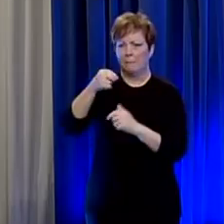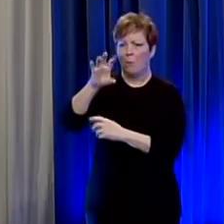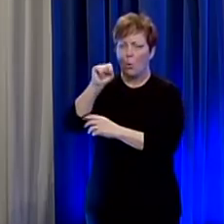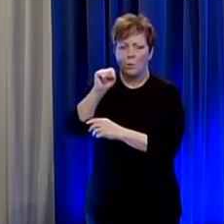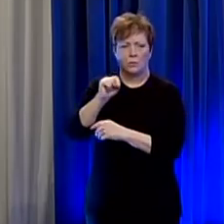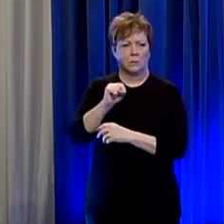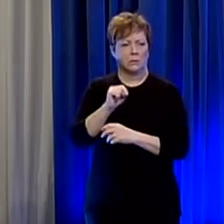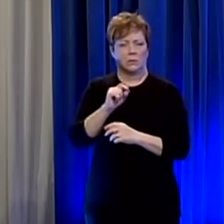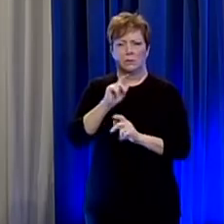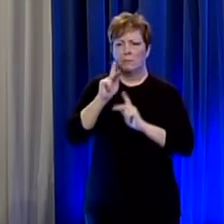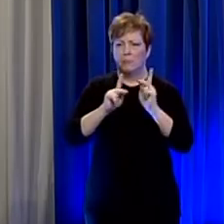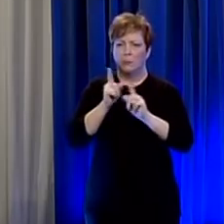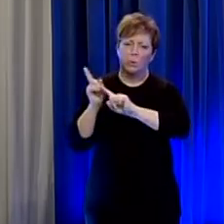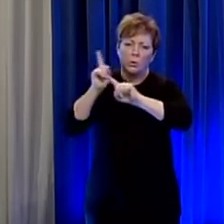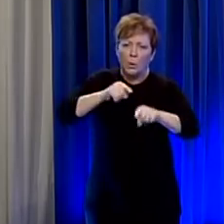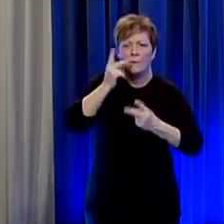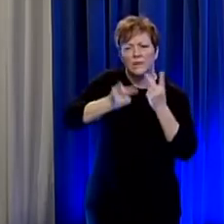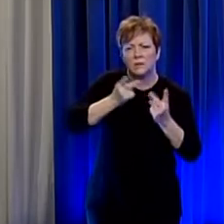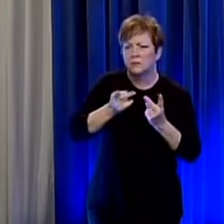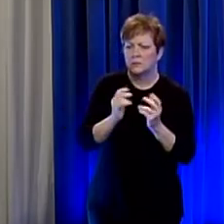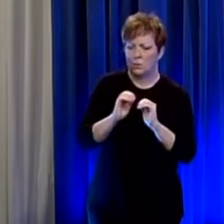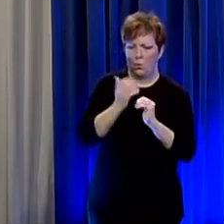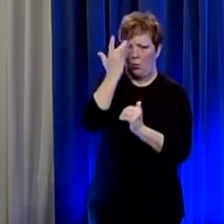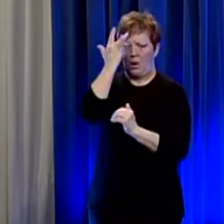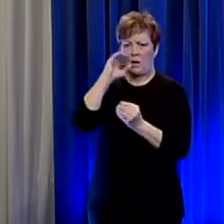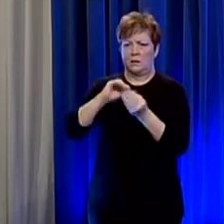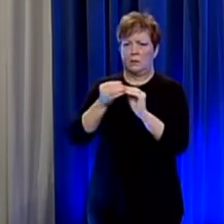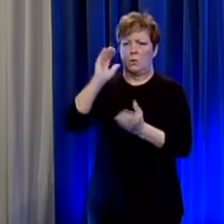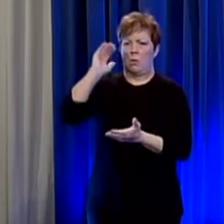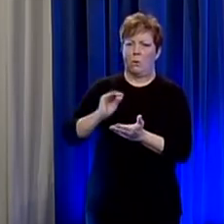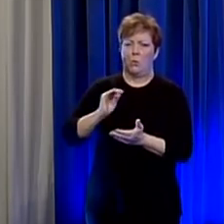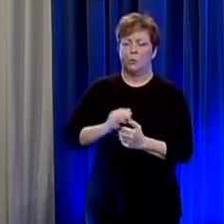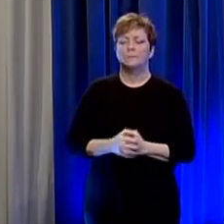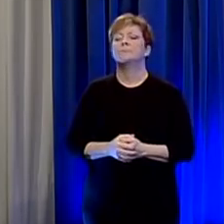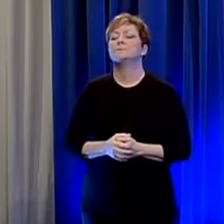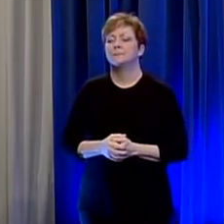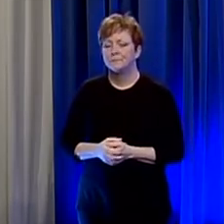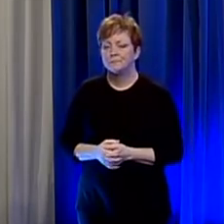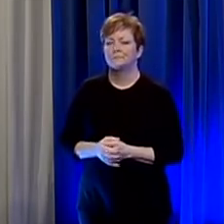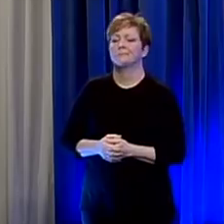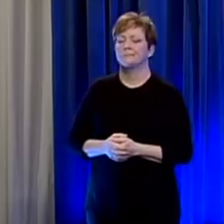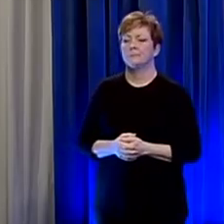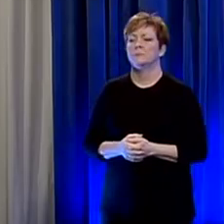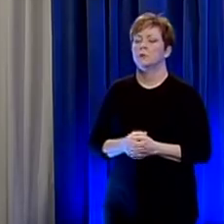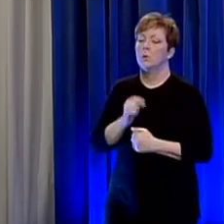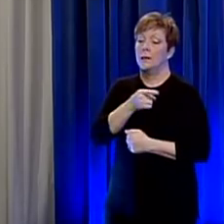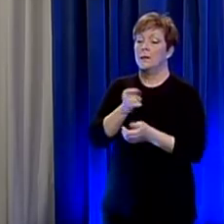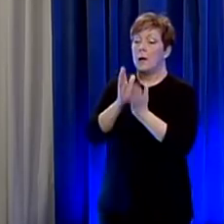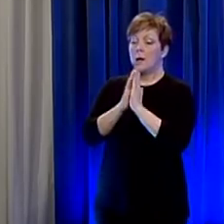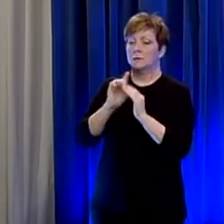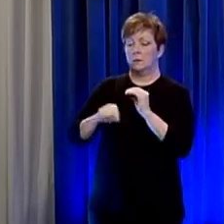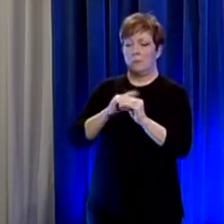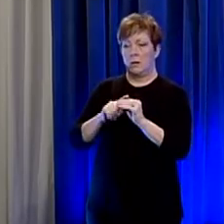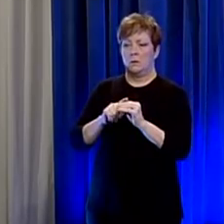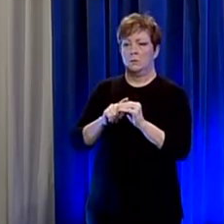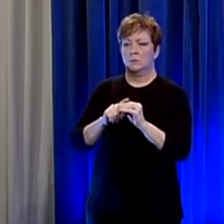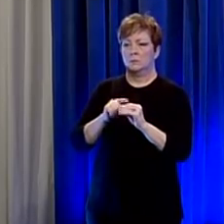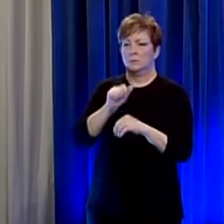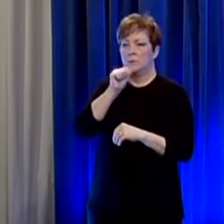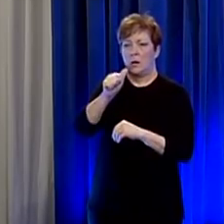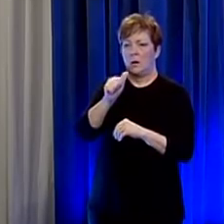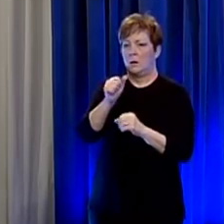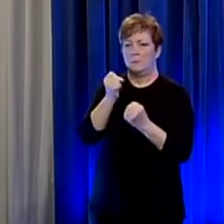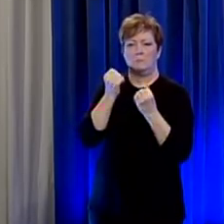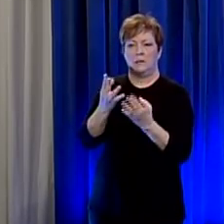tourism attraction spot sure so the question has to do with the the relative lack of cases that have been diagnosed in uh in